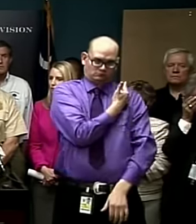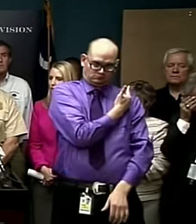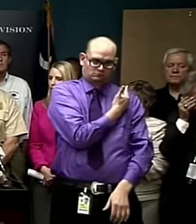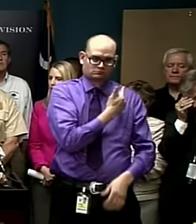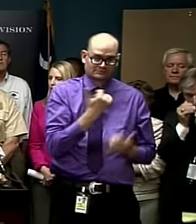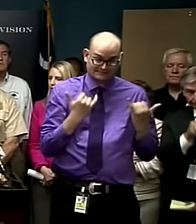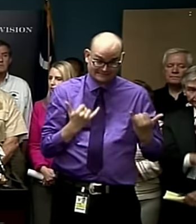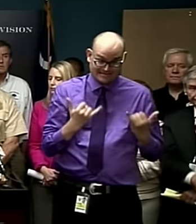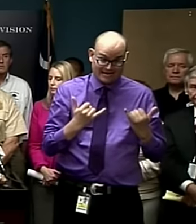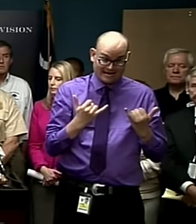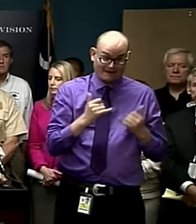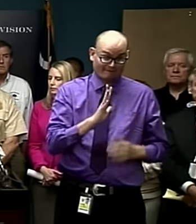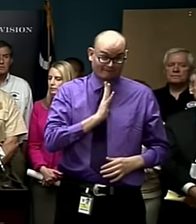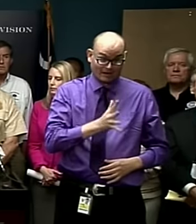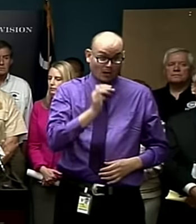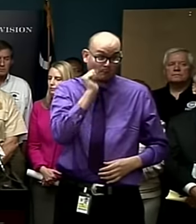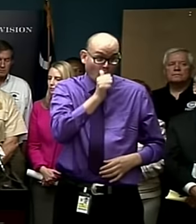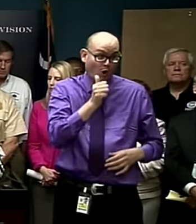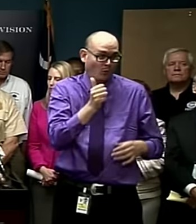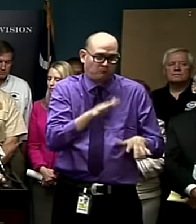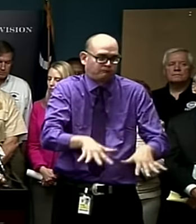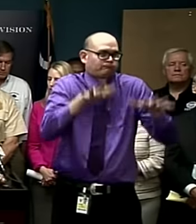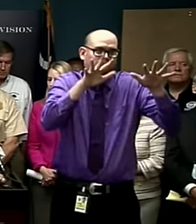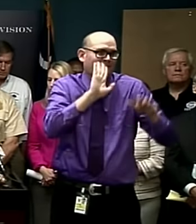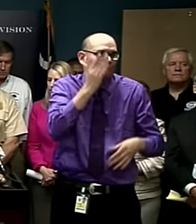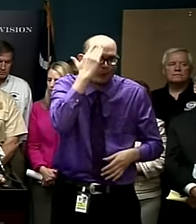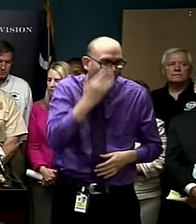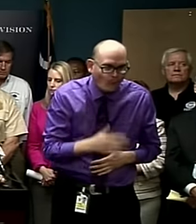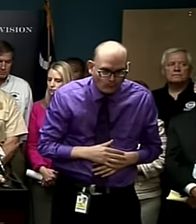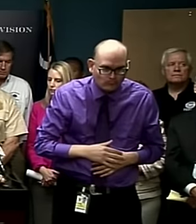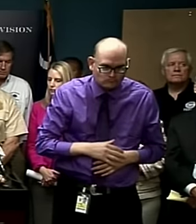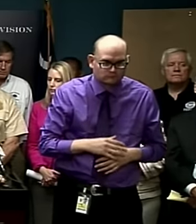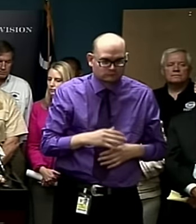be very careful about the roads that you're traveling as we're dealing with all the different issues.